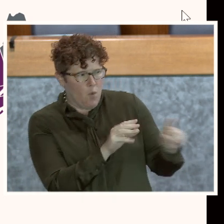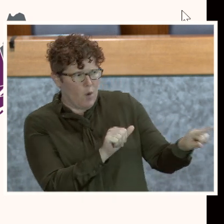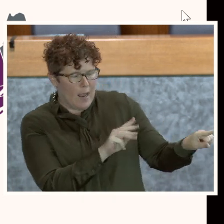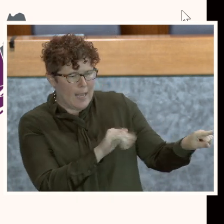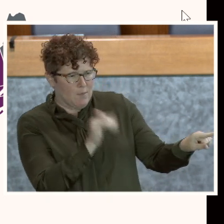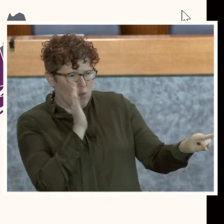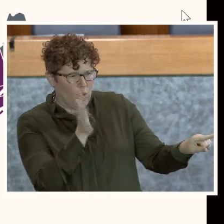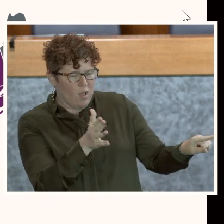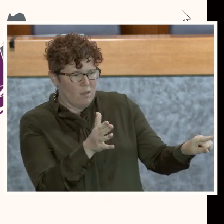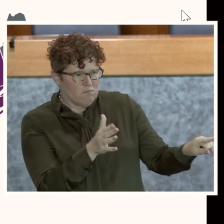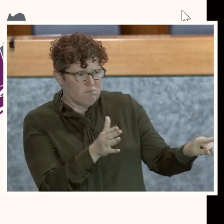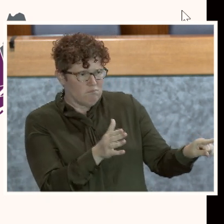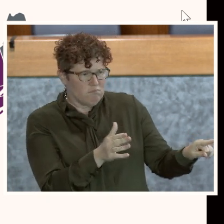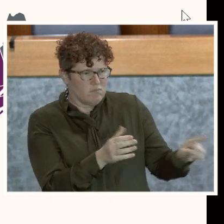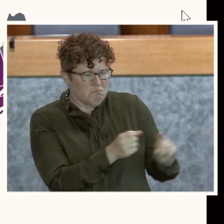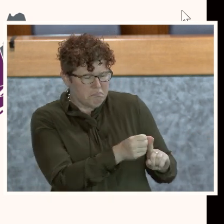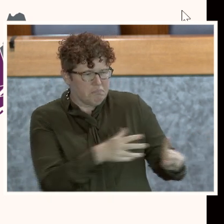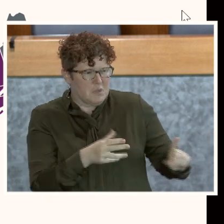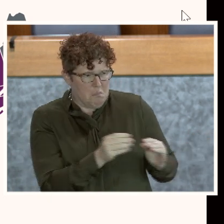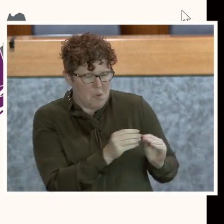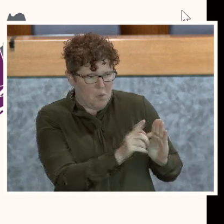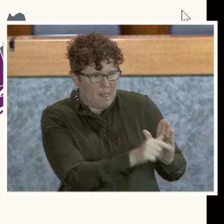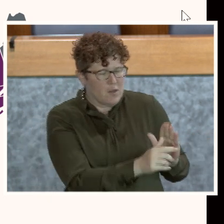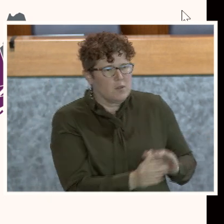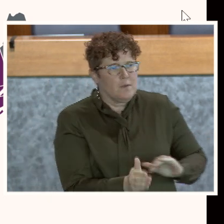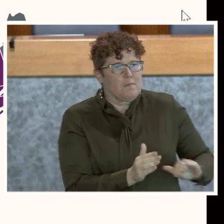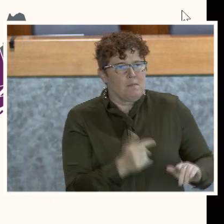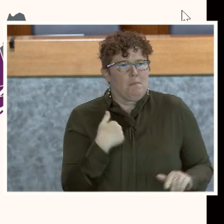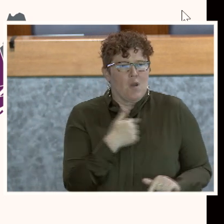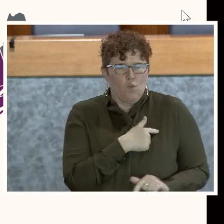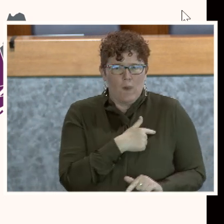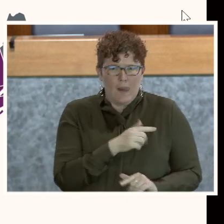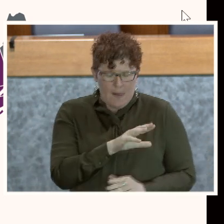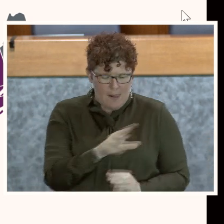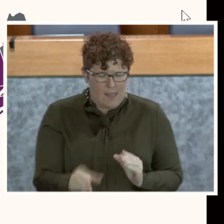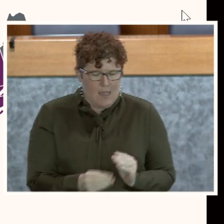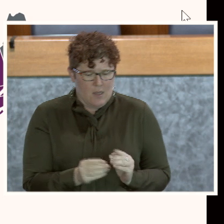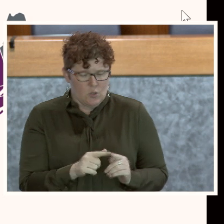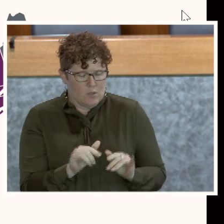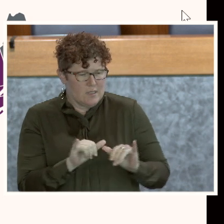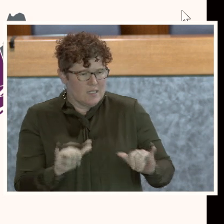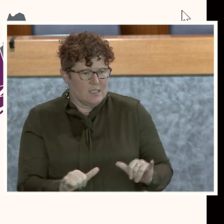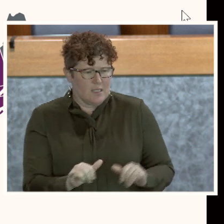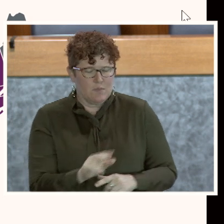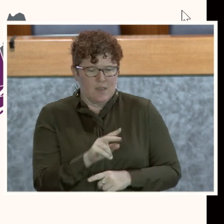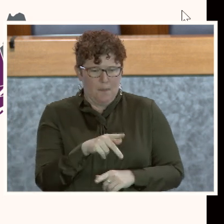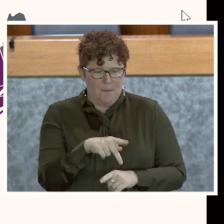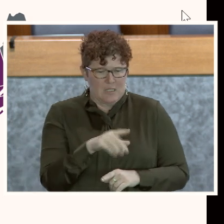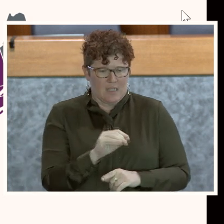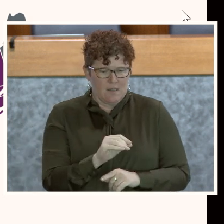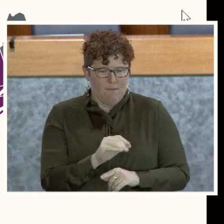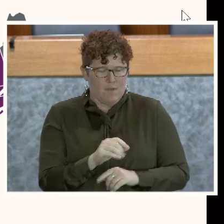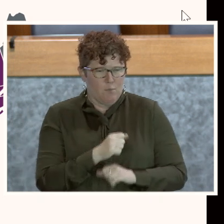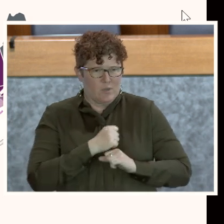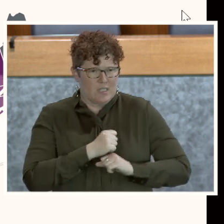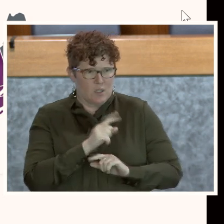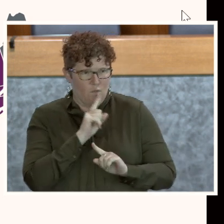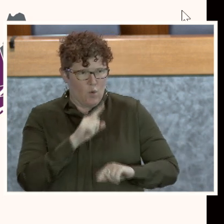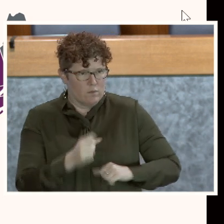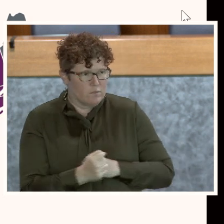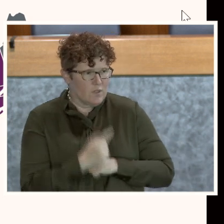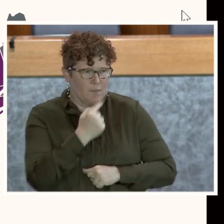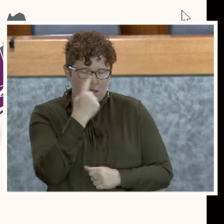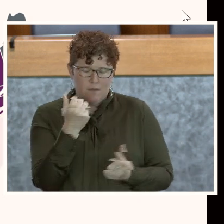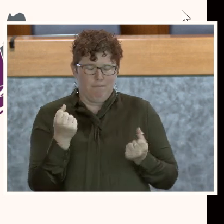tell you about in just a little bit. But we're able to add on to the vine system, this protective order notification, because an awful